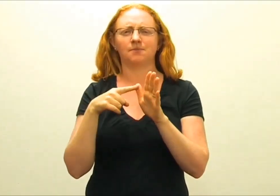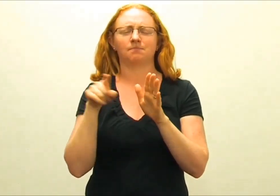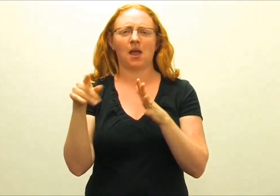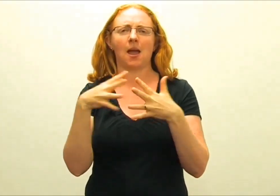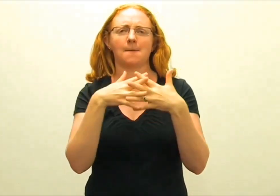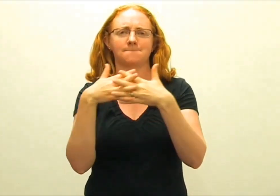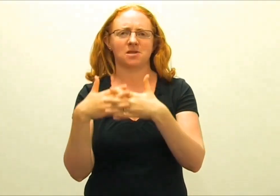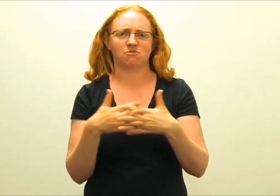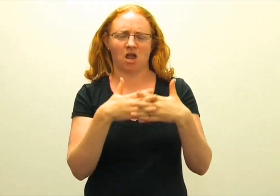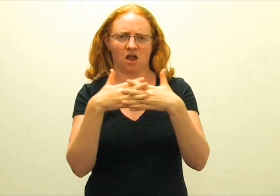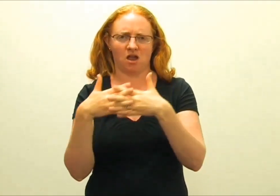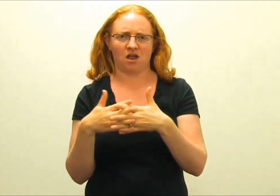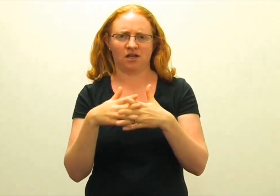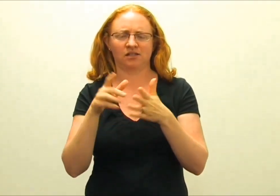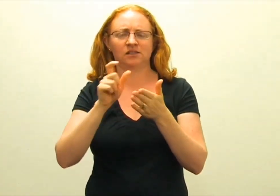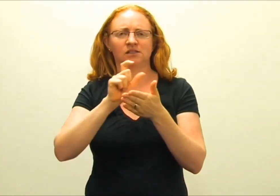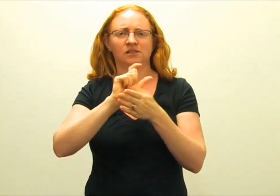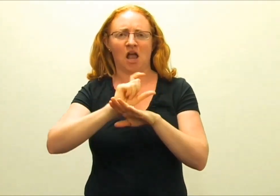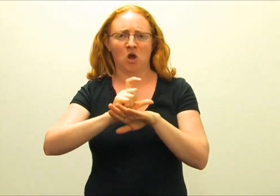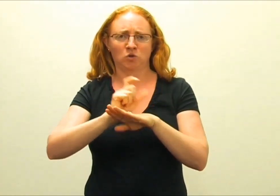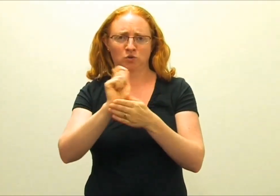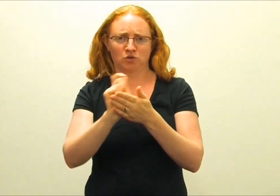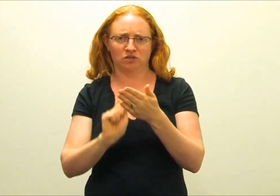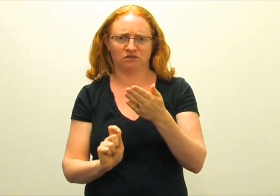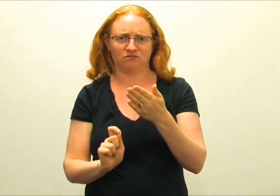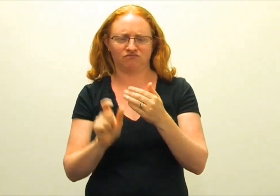And she's an American cartoonist.